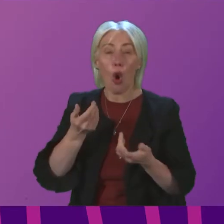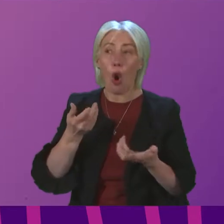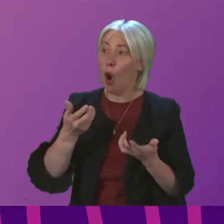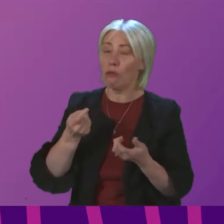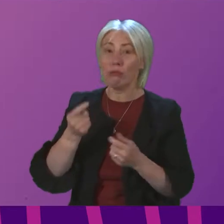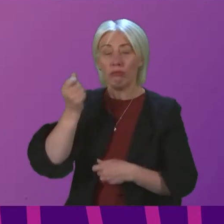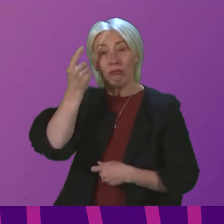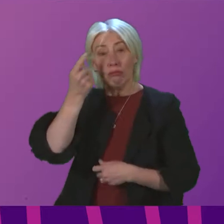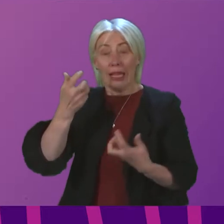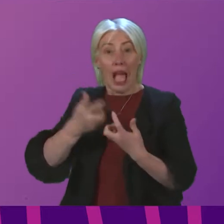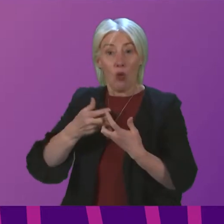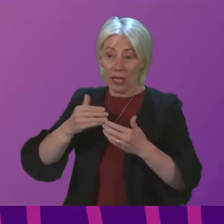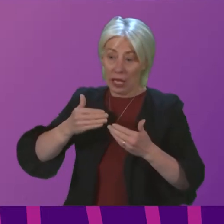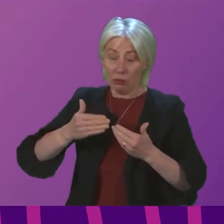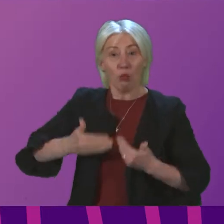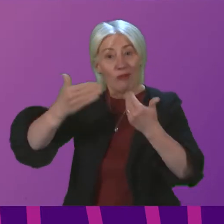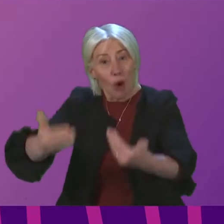might proceed again this morning?